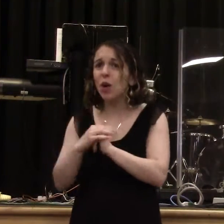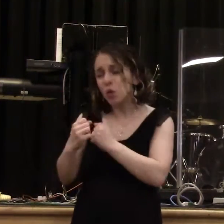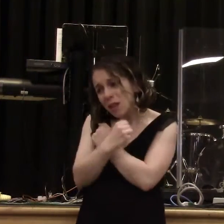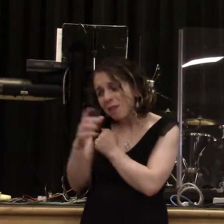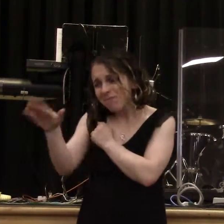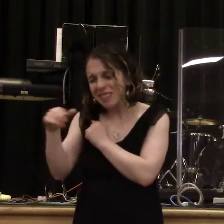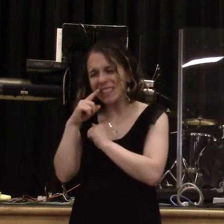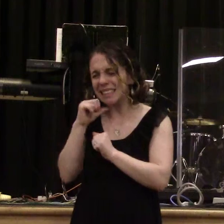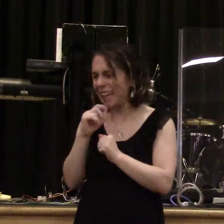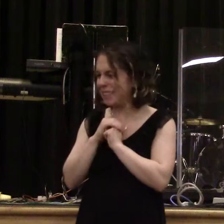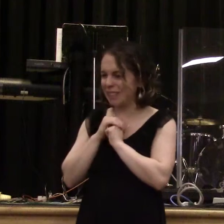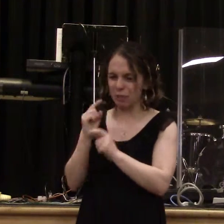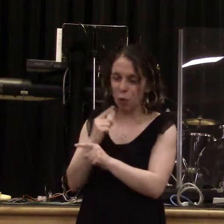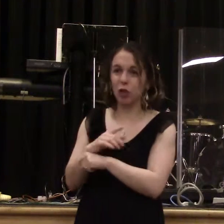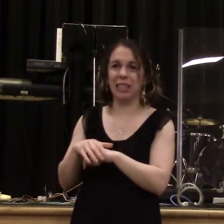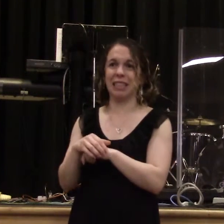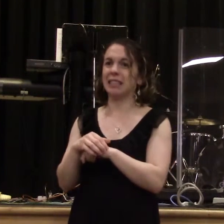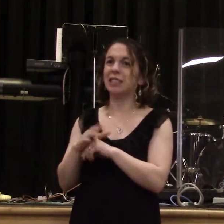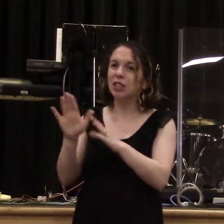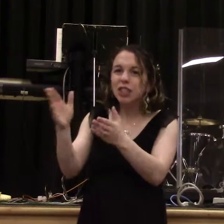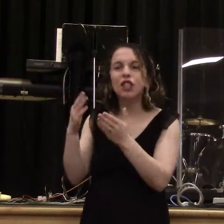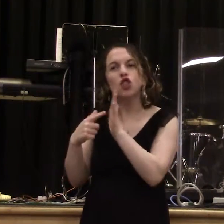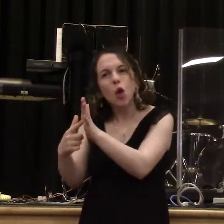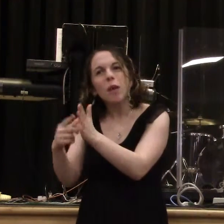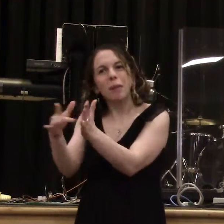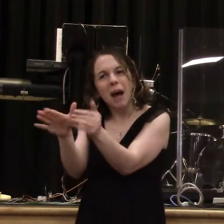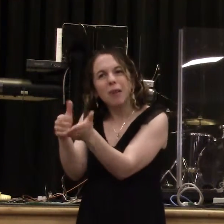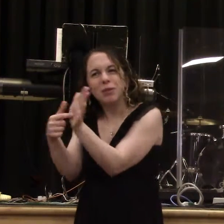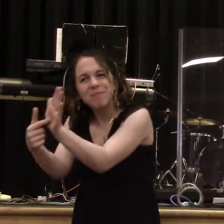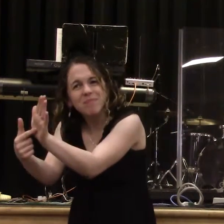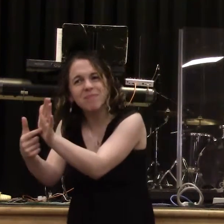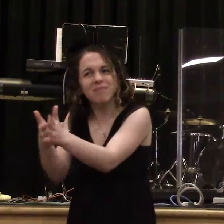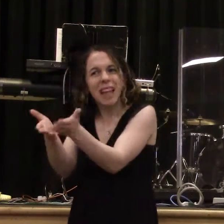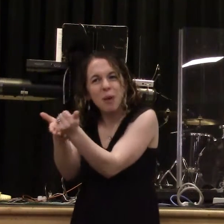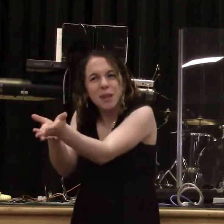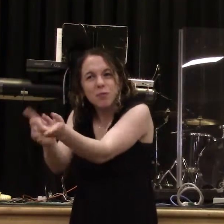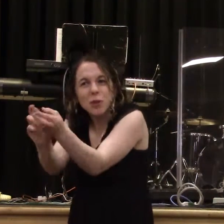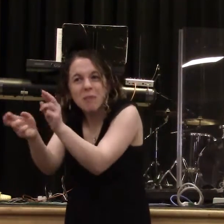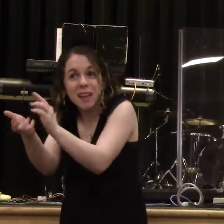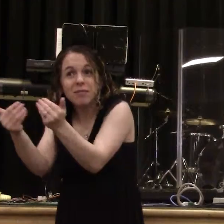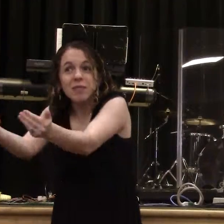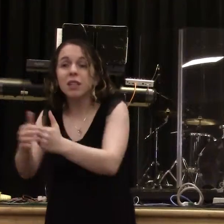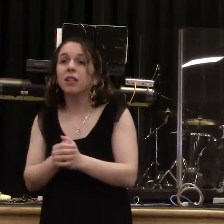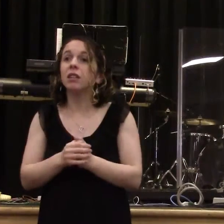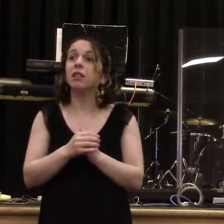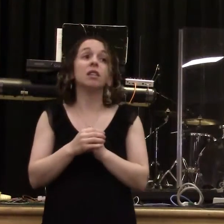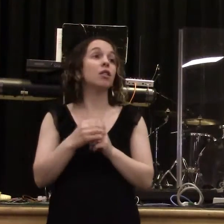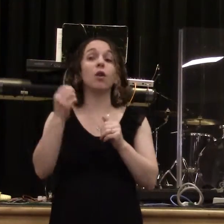appreciate you as a worship leader, and I know you for years personally. Okay, and you know we're the same way. If there was somebody